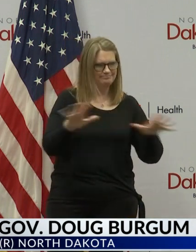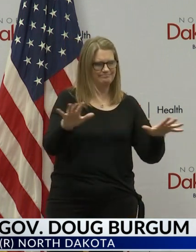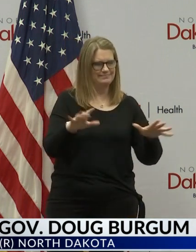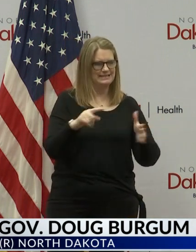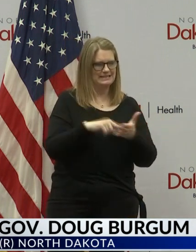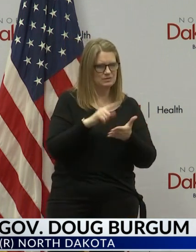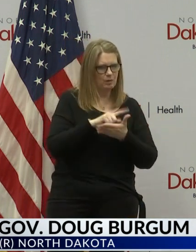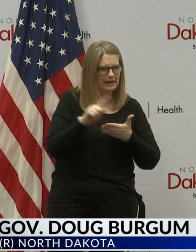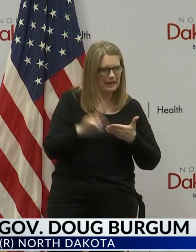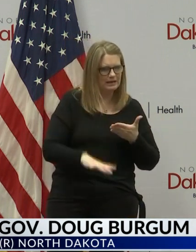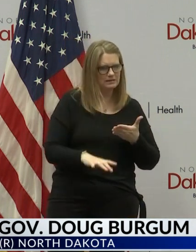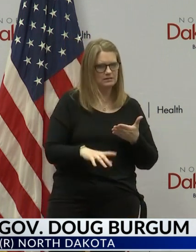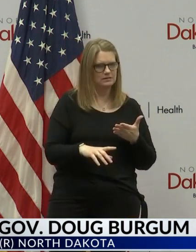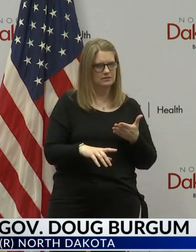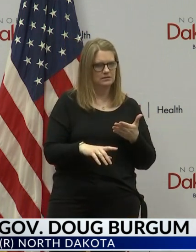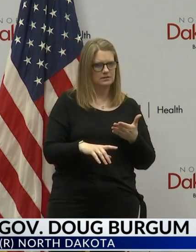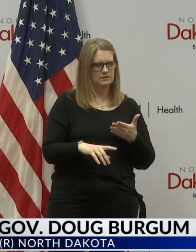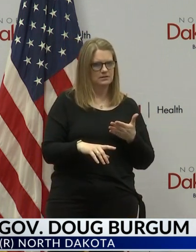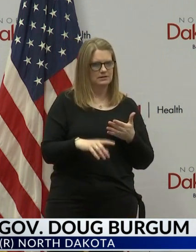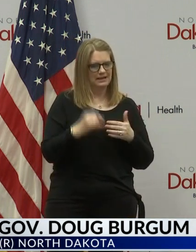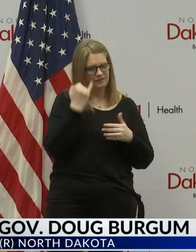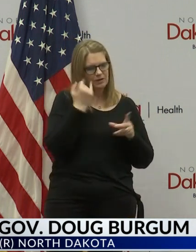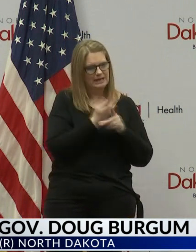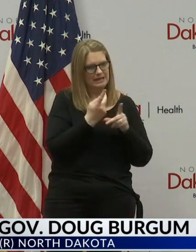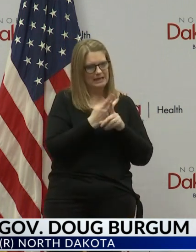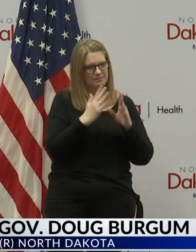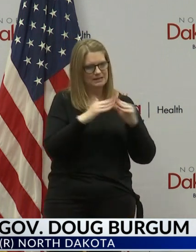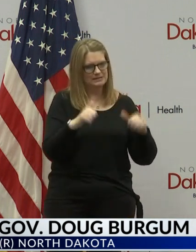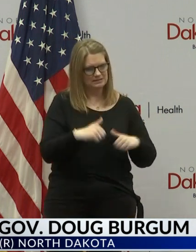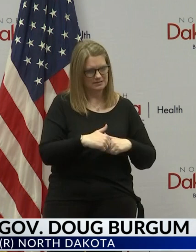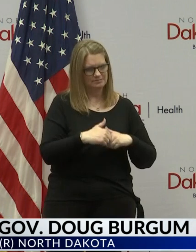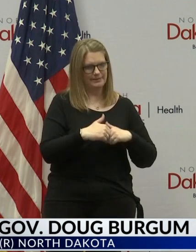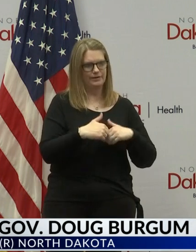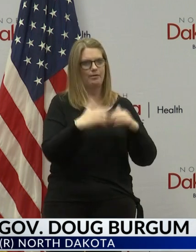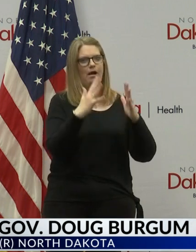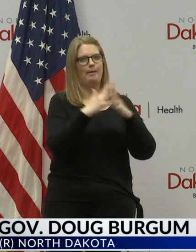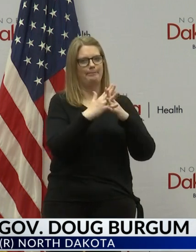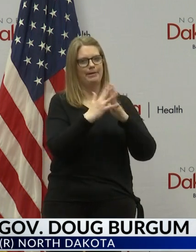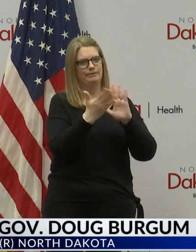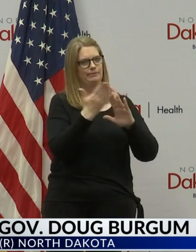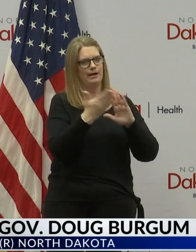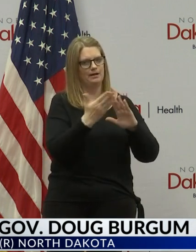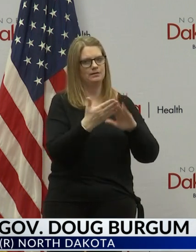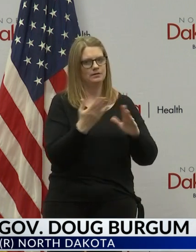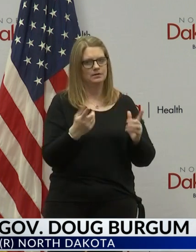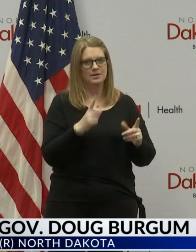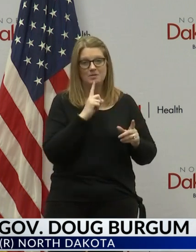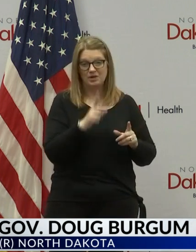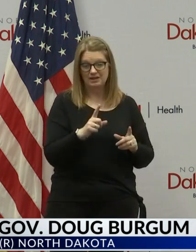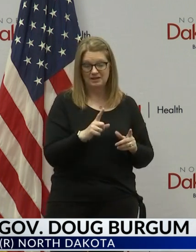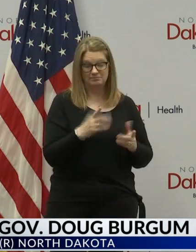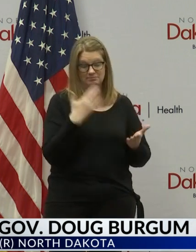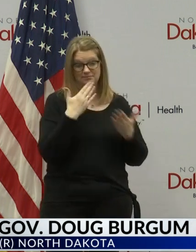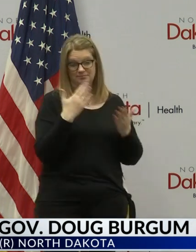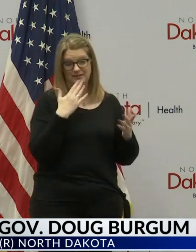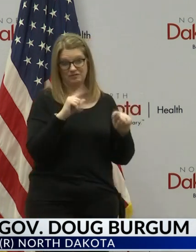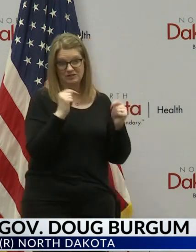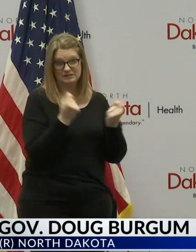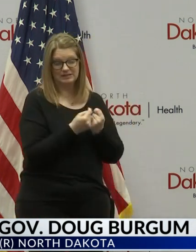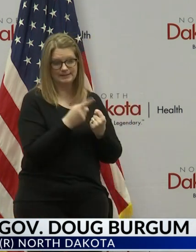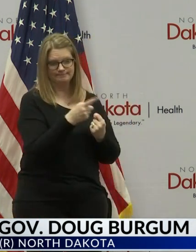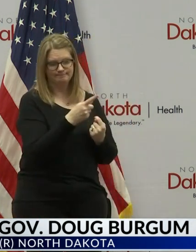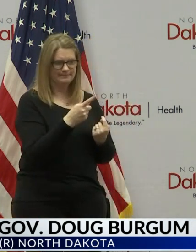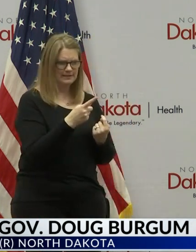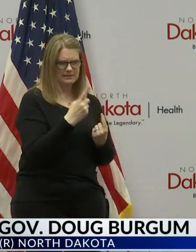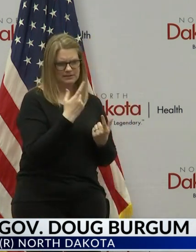weekend if we can keep the system up and running. But, again, I want to thank the team over there for their creativity and diligence